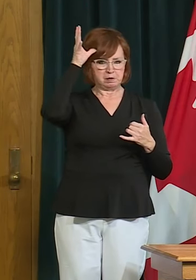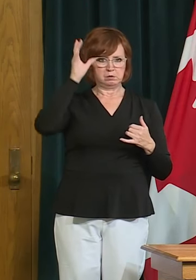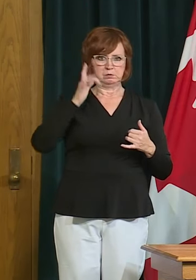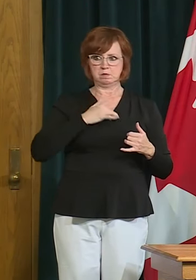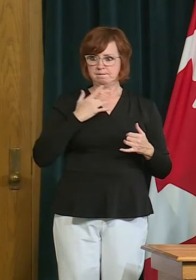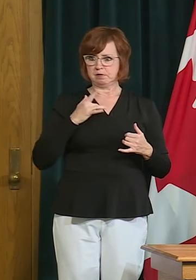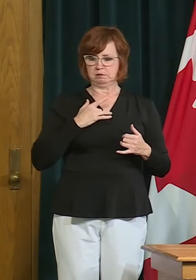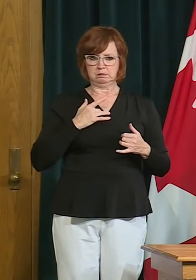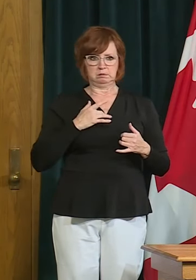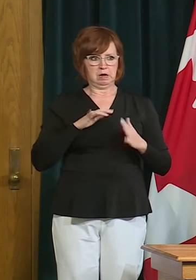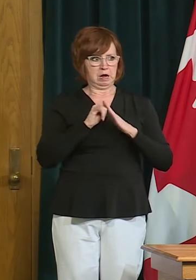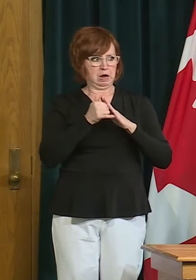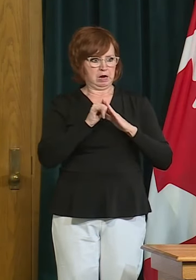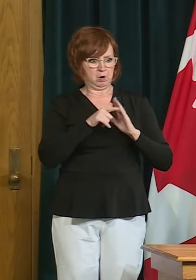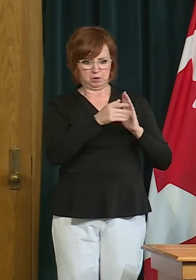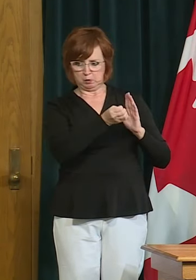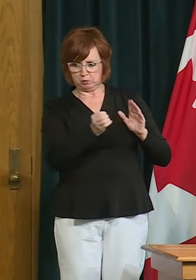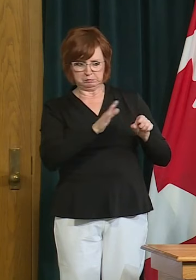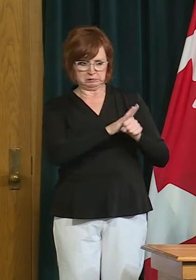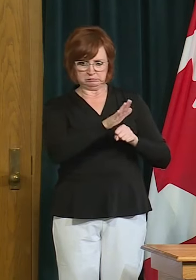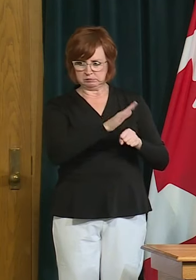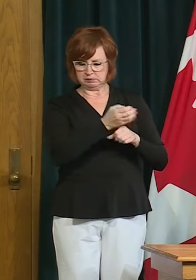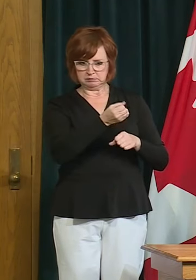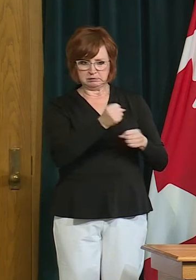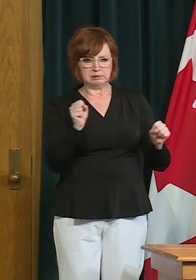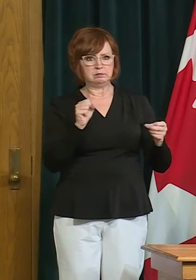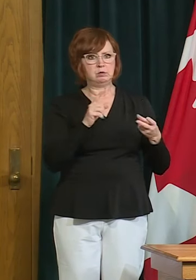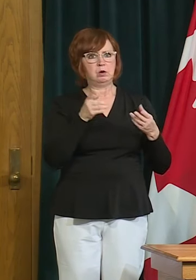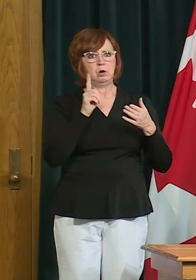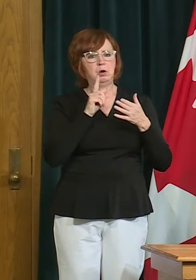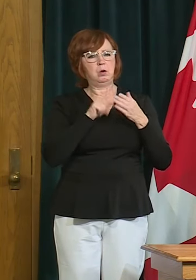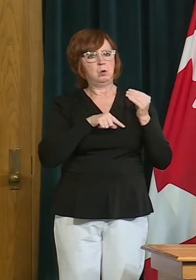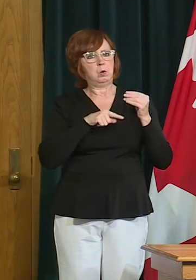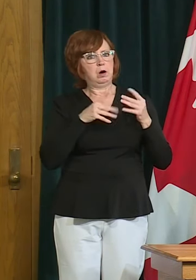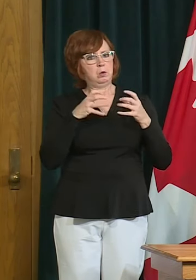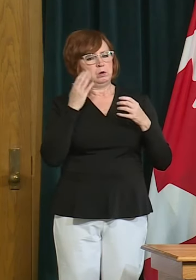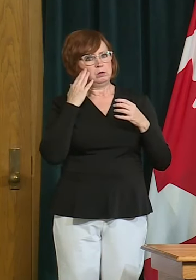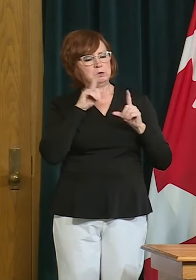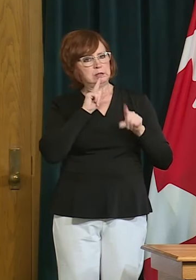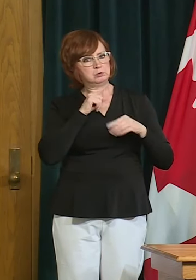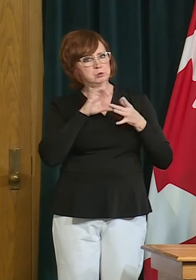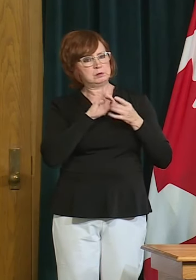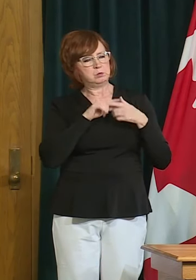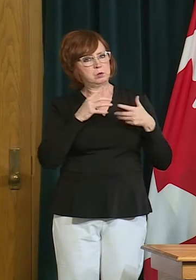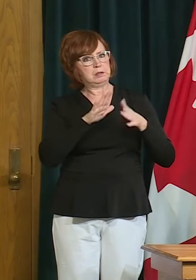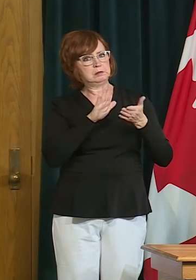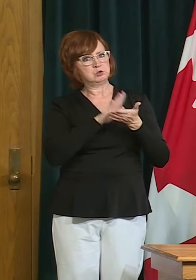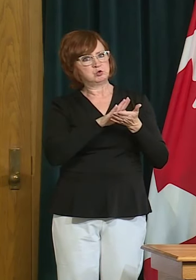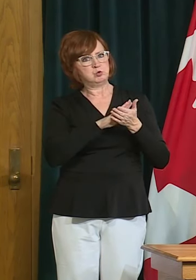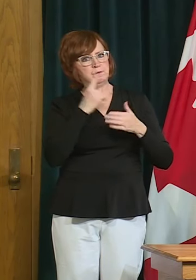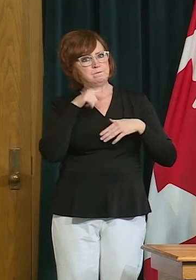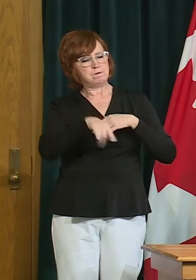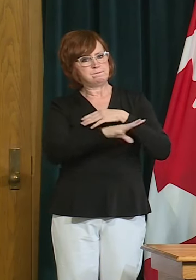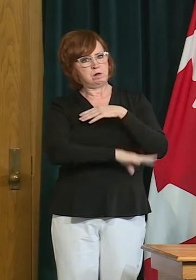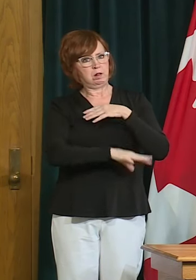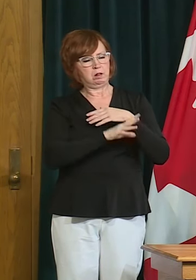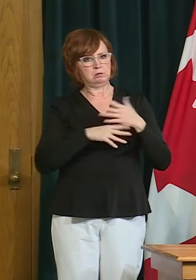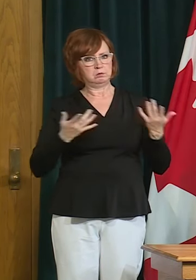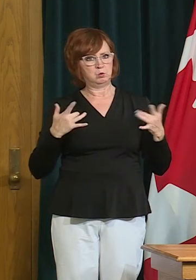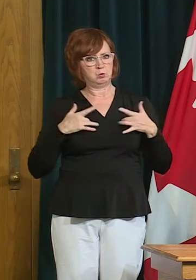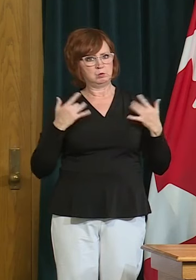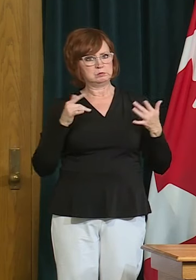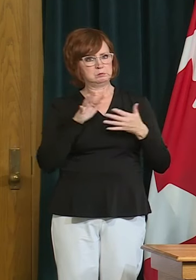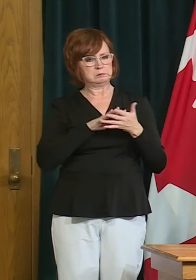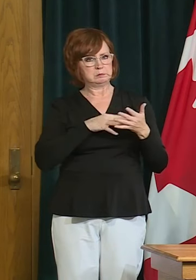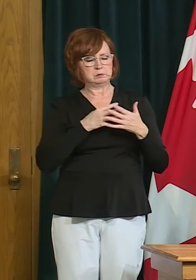to uh whether or not there's going to be a school uh resuming here this fall so we're working very hard on on what uh safe